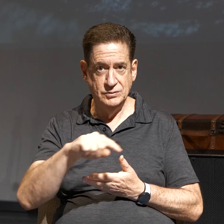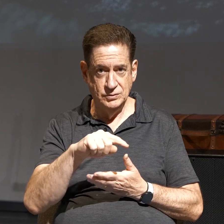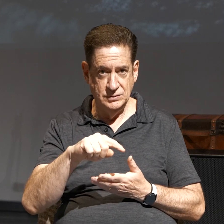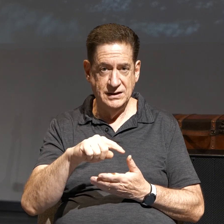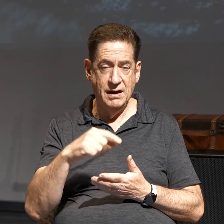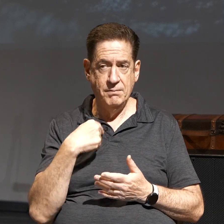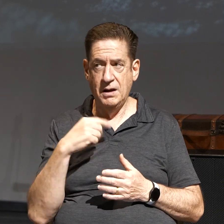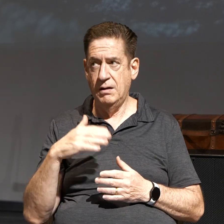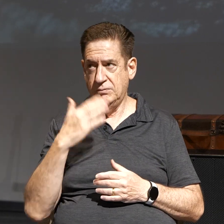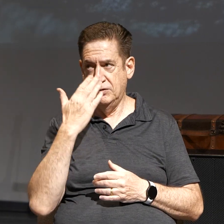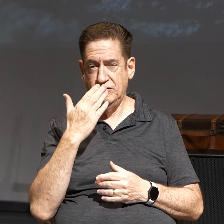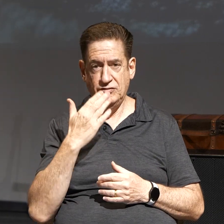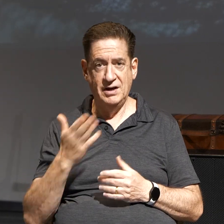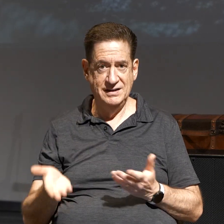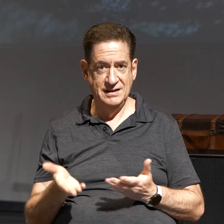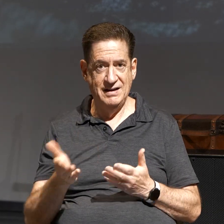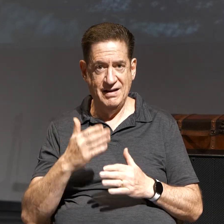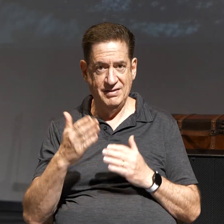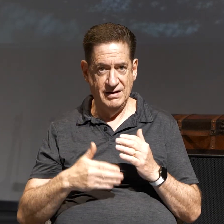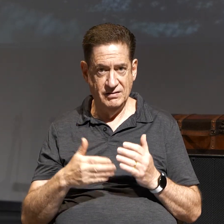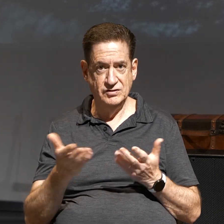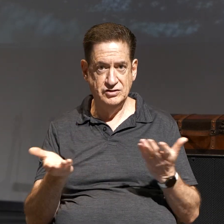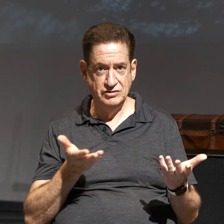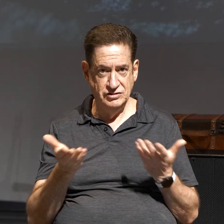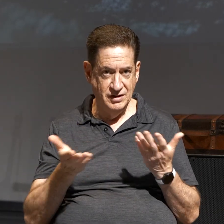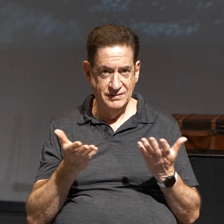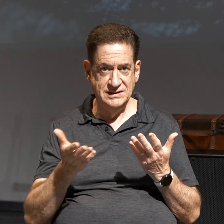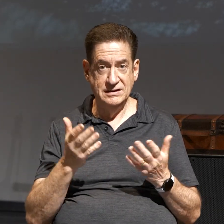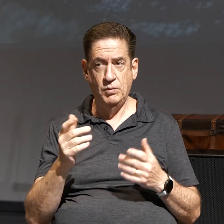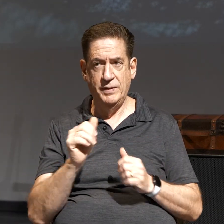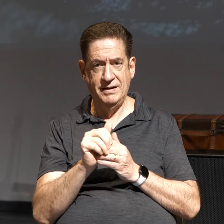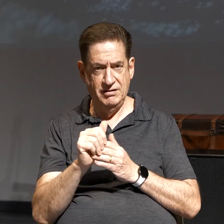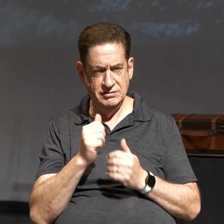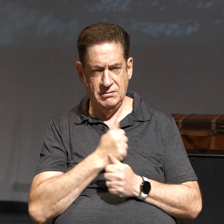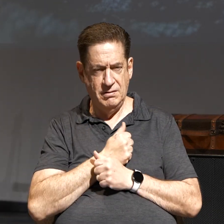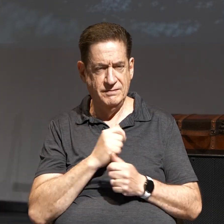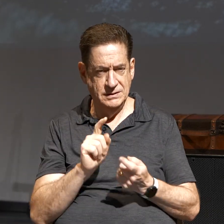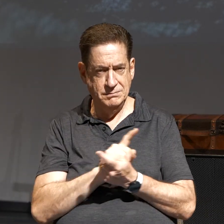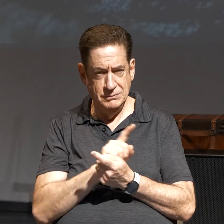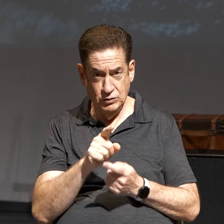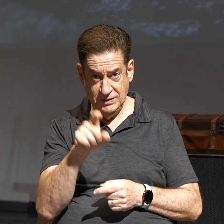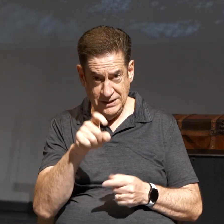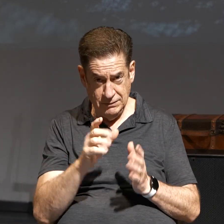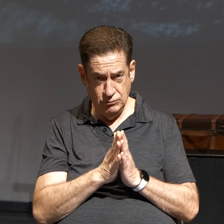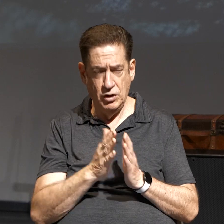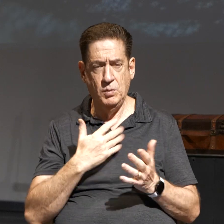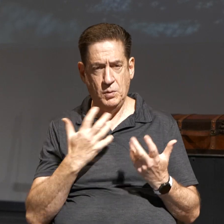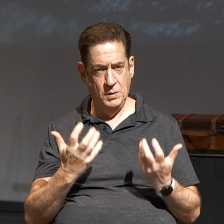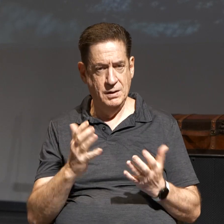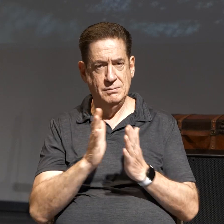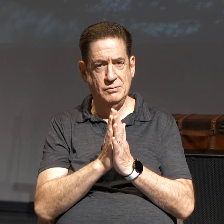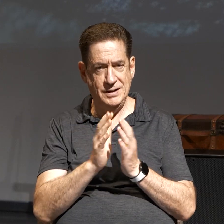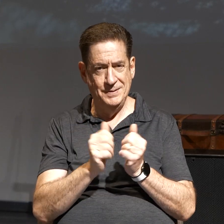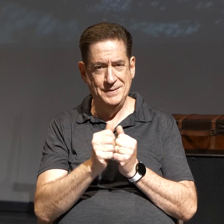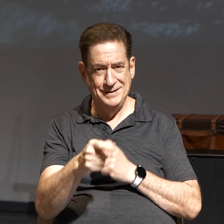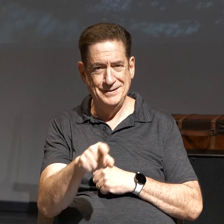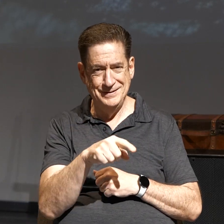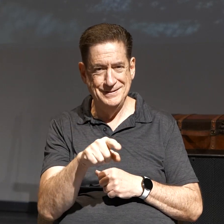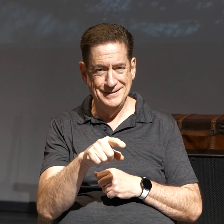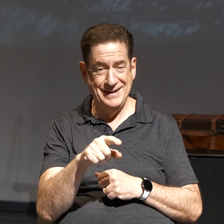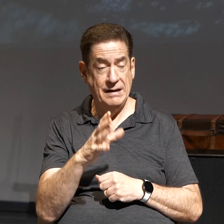I'll be up front at the end of the service along with any available elders and leaders. If you're new, we'd love to meet you. If you need prayer, I'd love to pray with you. And